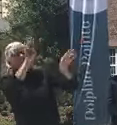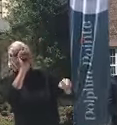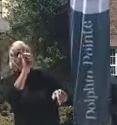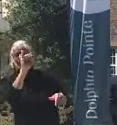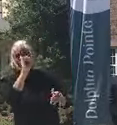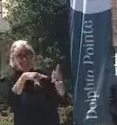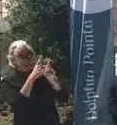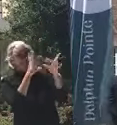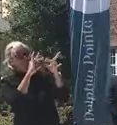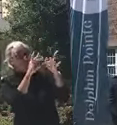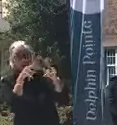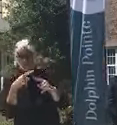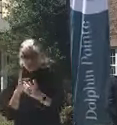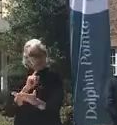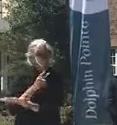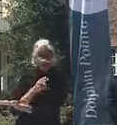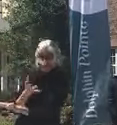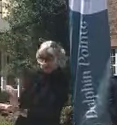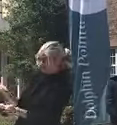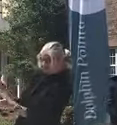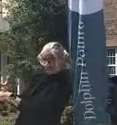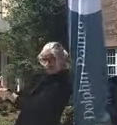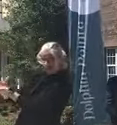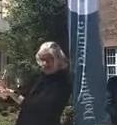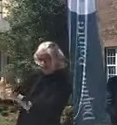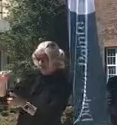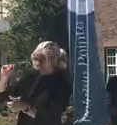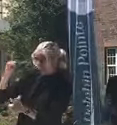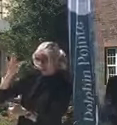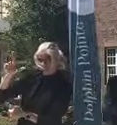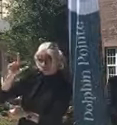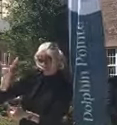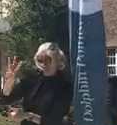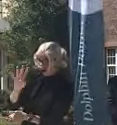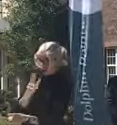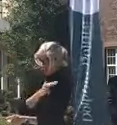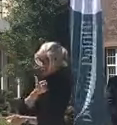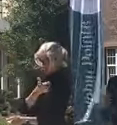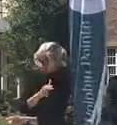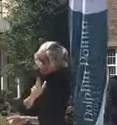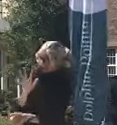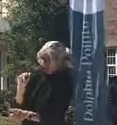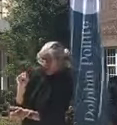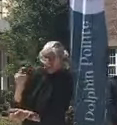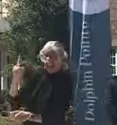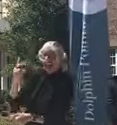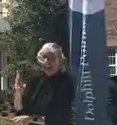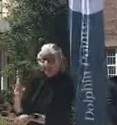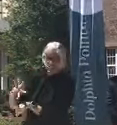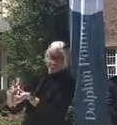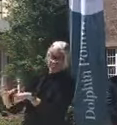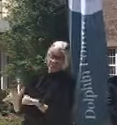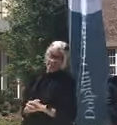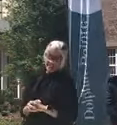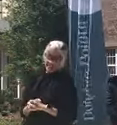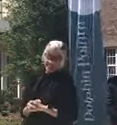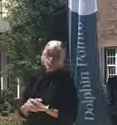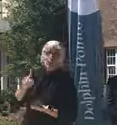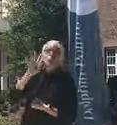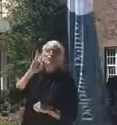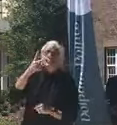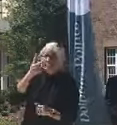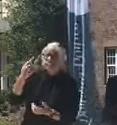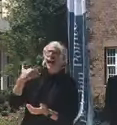yet, if you actually go to April 24th, the hospitals were effectively half empty. You're going to start seeing more of these beds taken up because elective